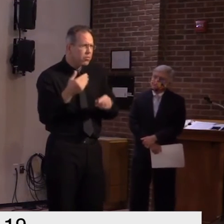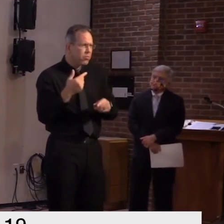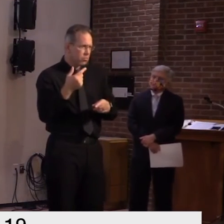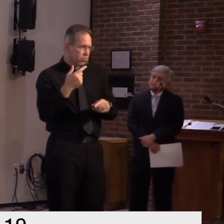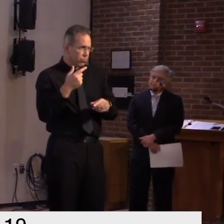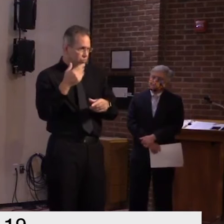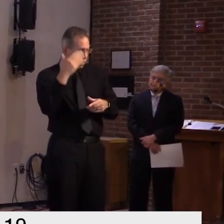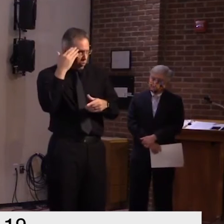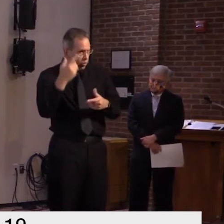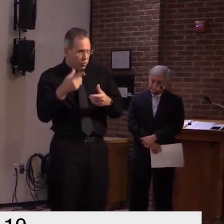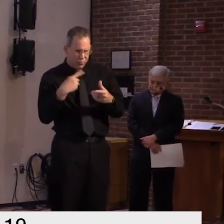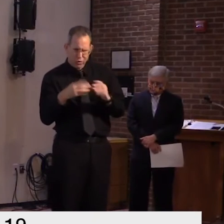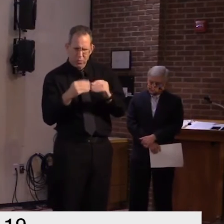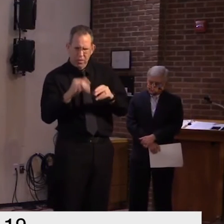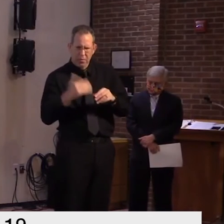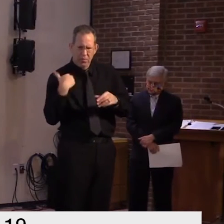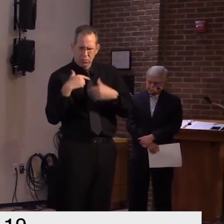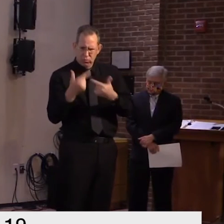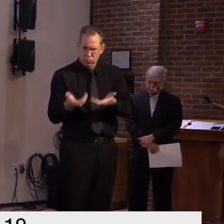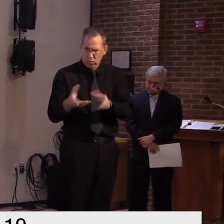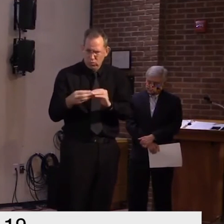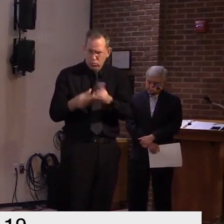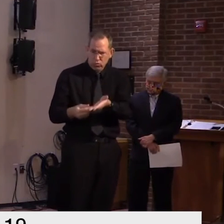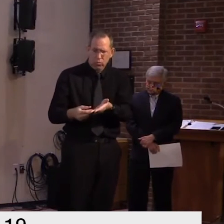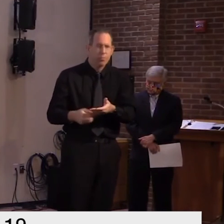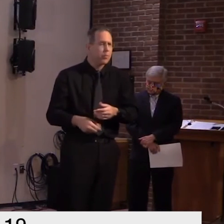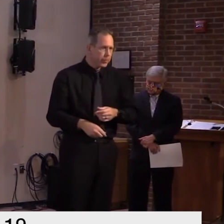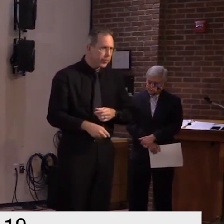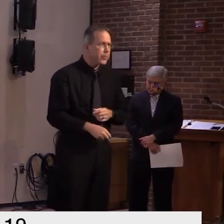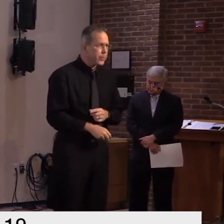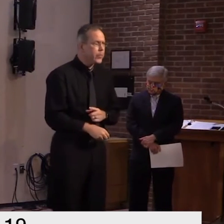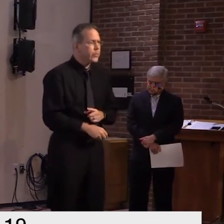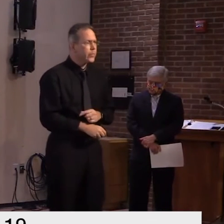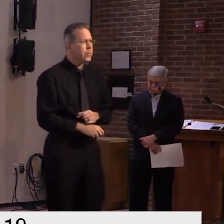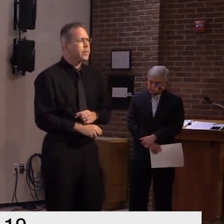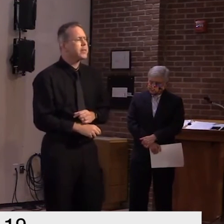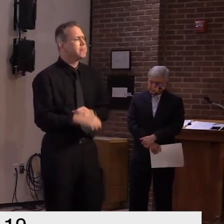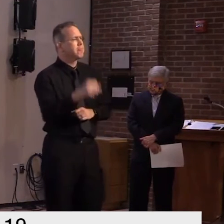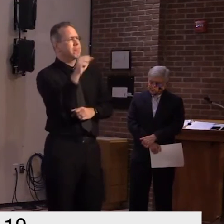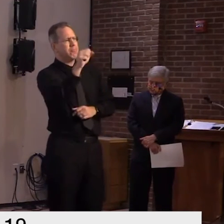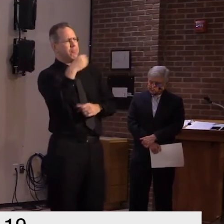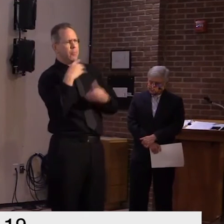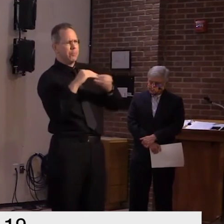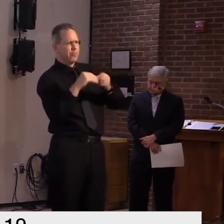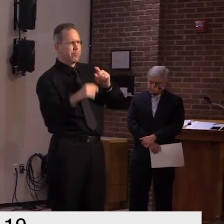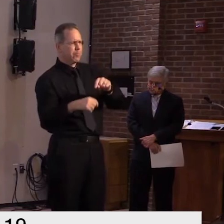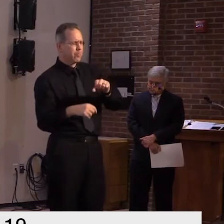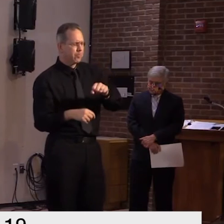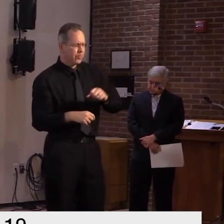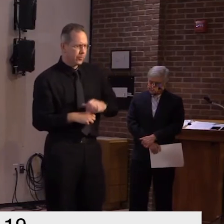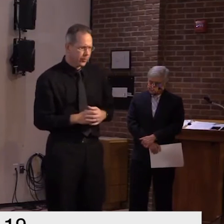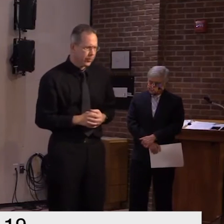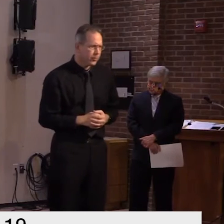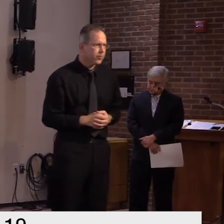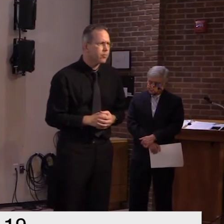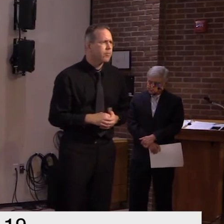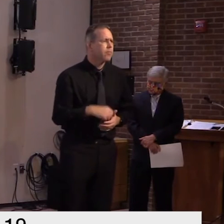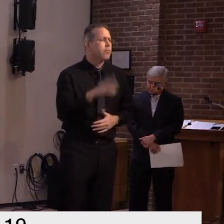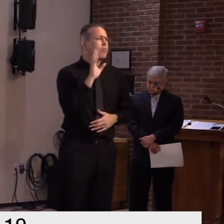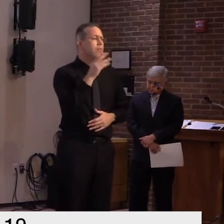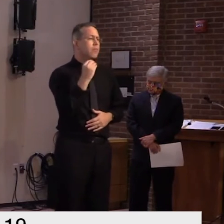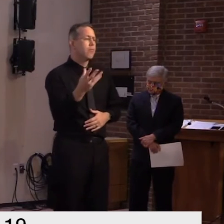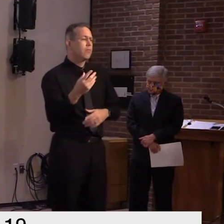offer on this uh thank you governor yes mike you know in general mike the um state office